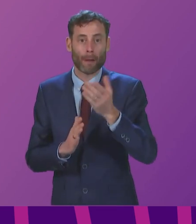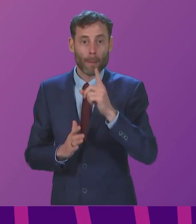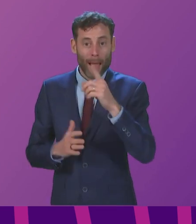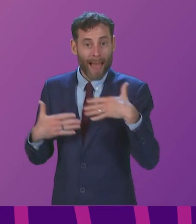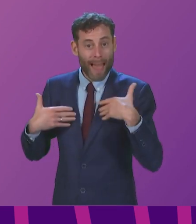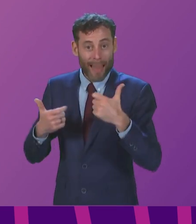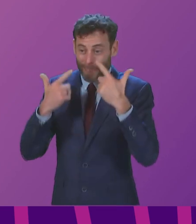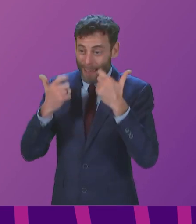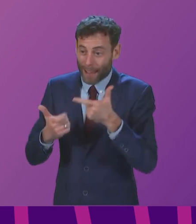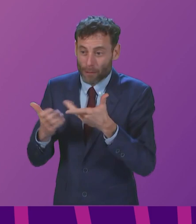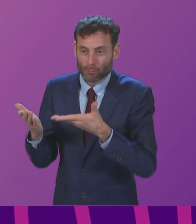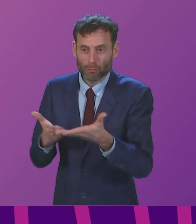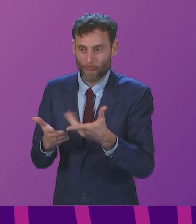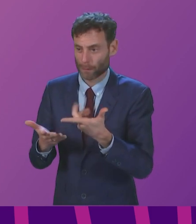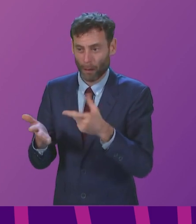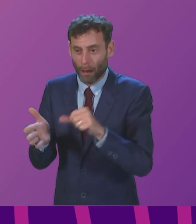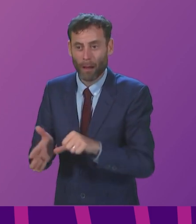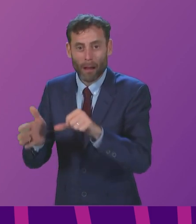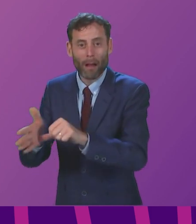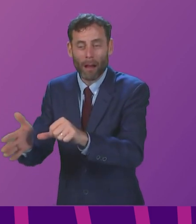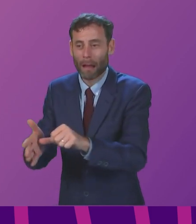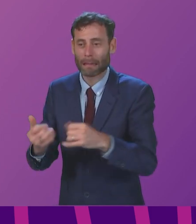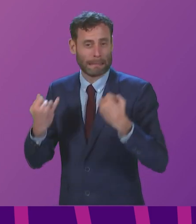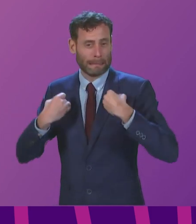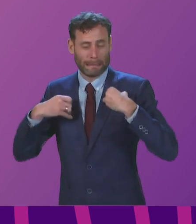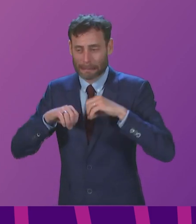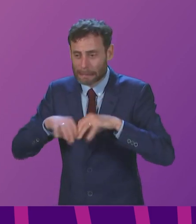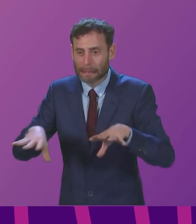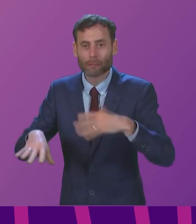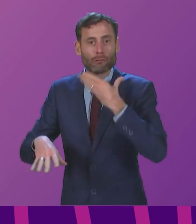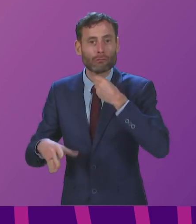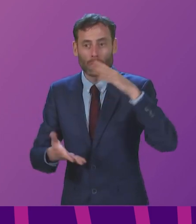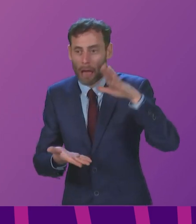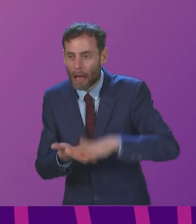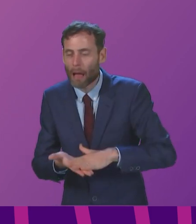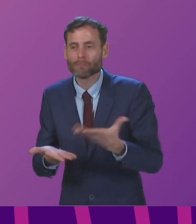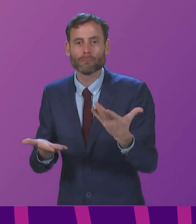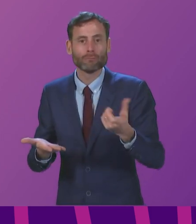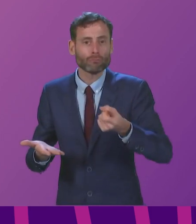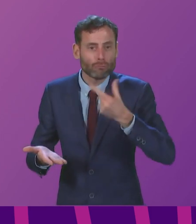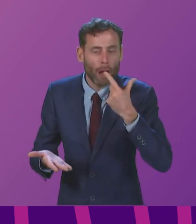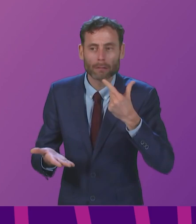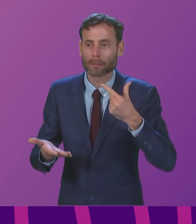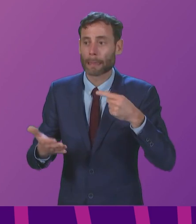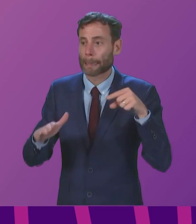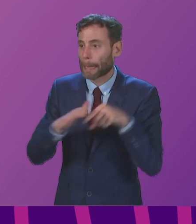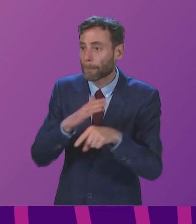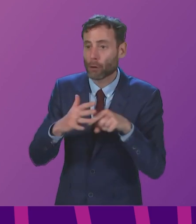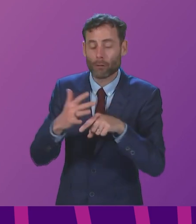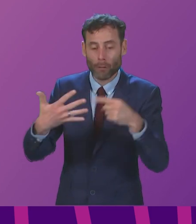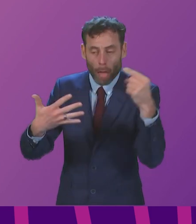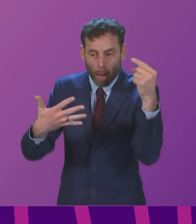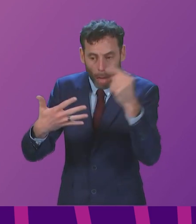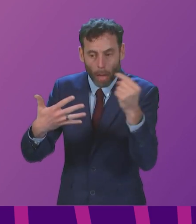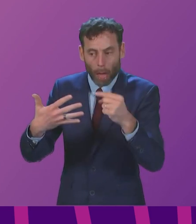disease, forest fires, droughts, drugs, and immigration, and the list goes